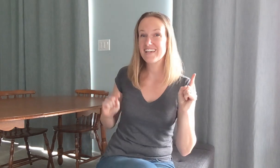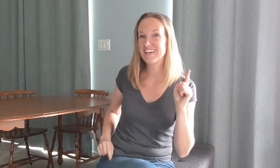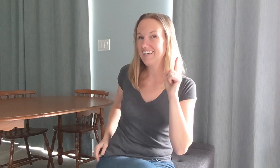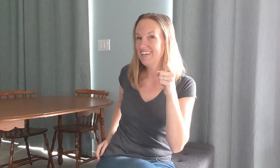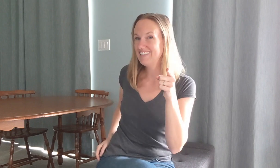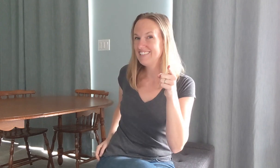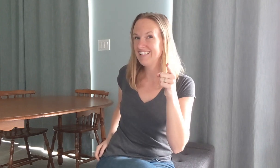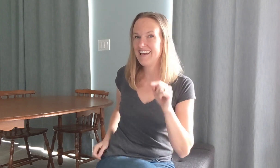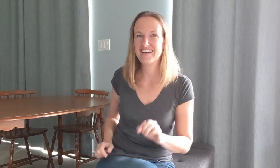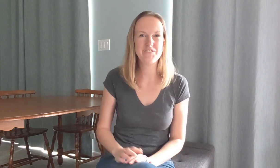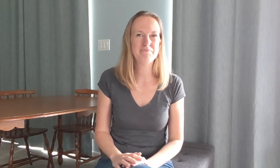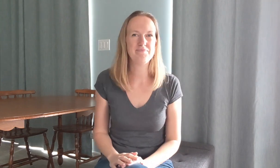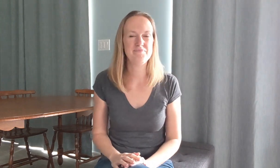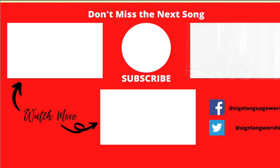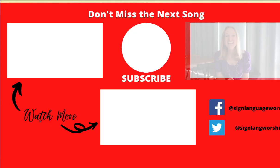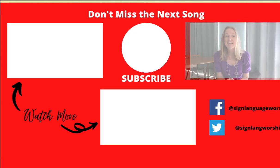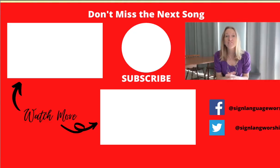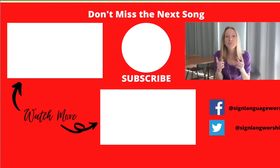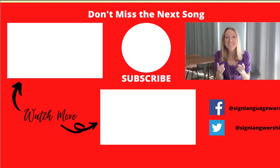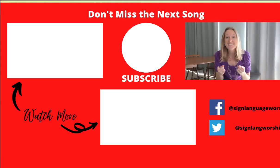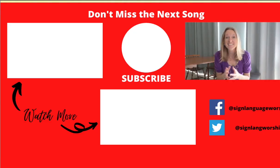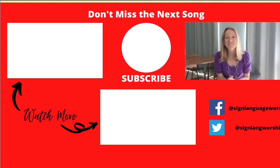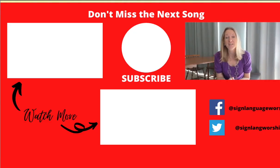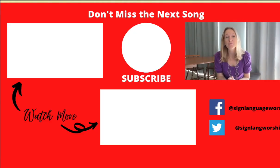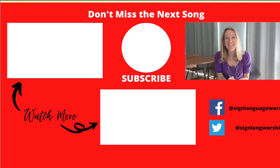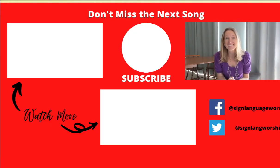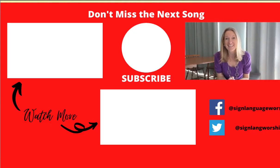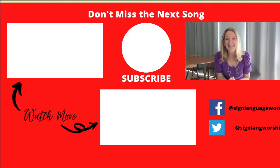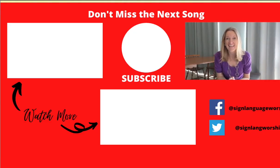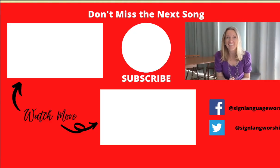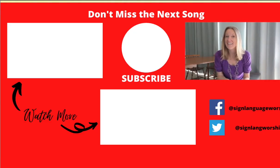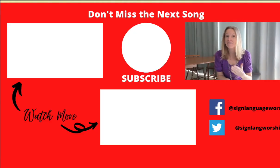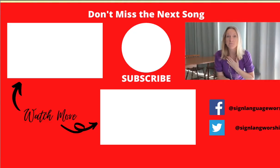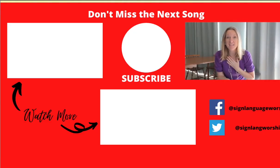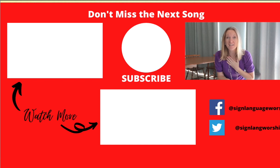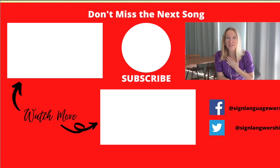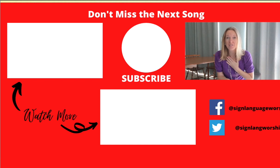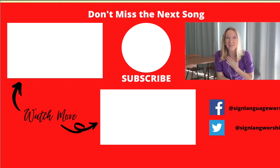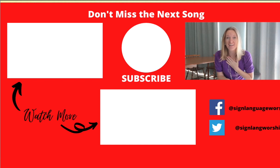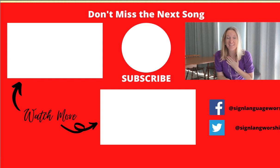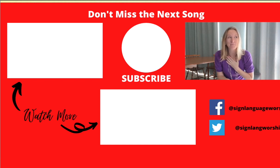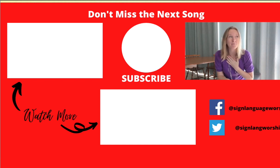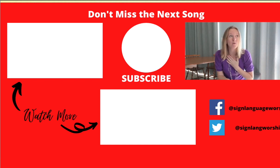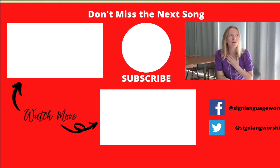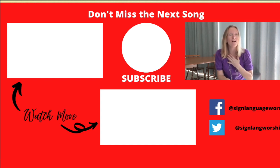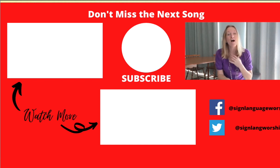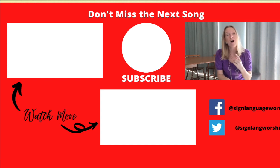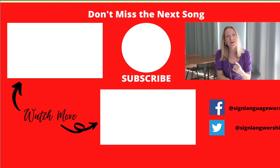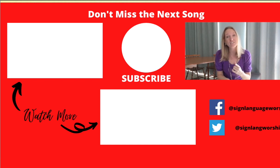see you there if you liked today's video please click like gives me the encouragement I need to make more also